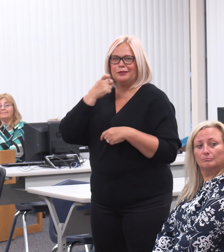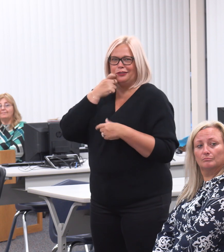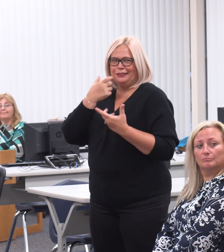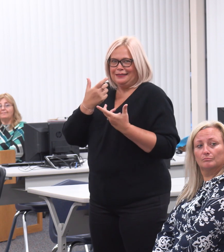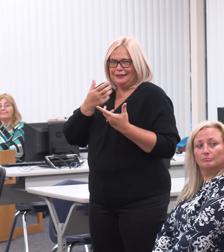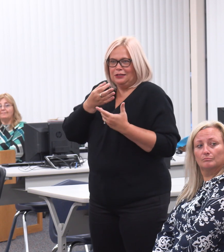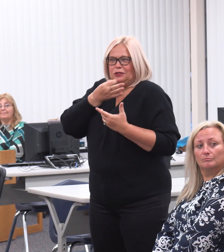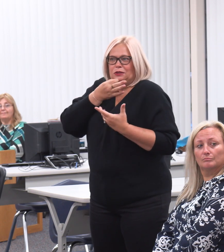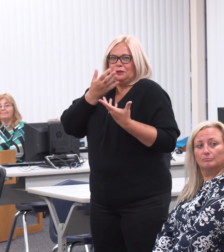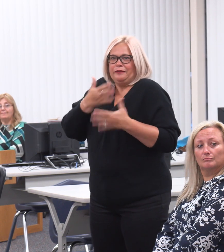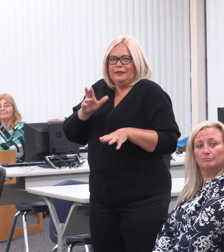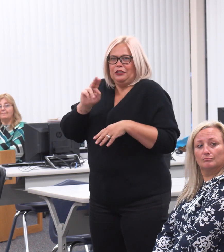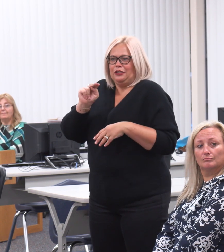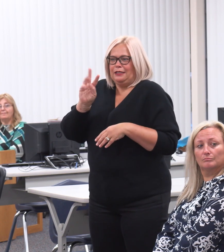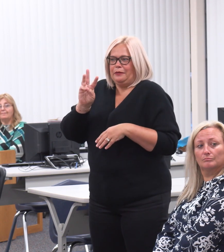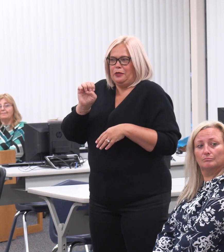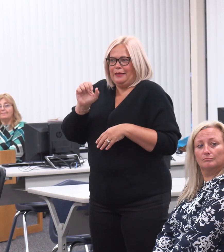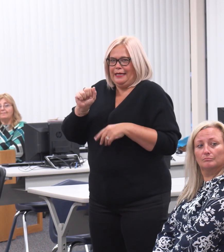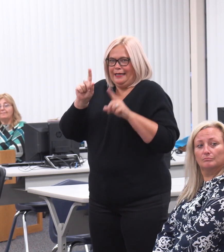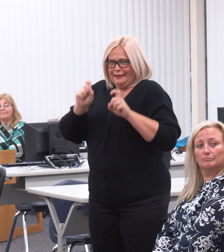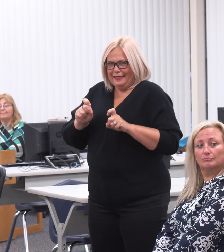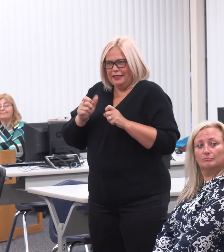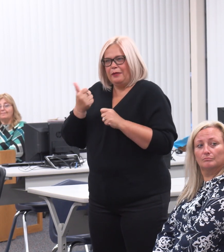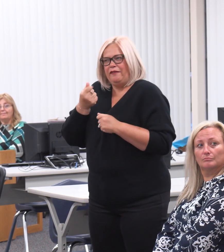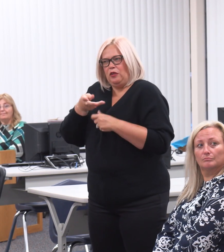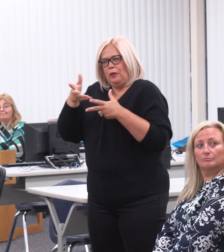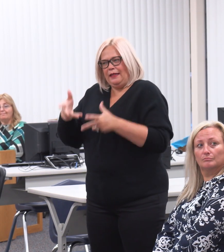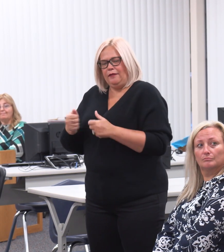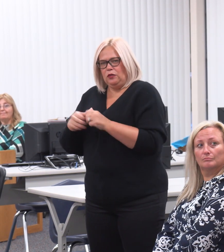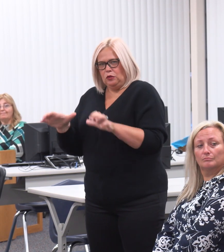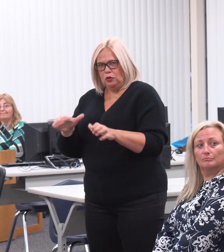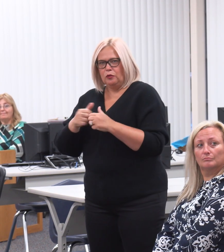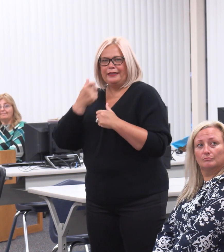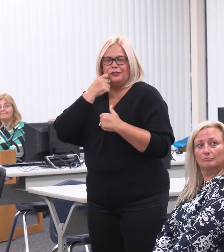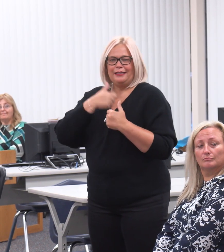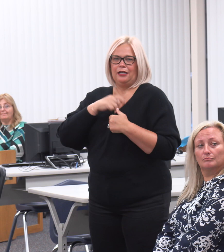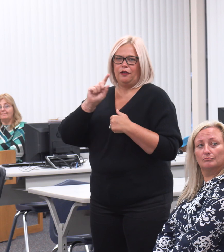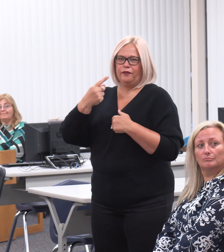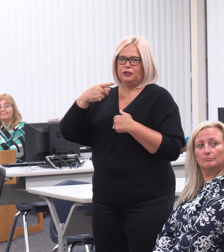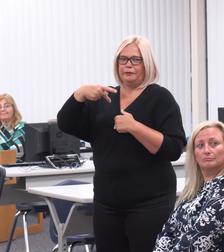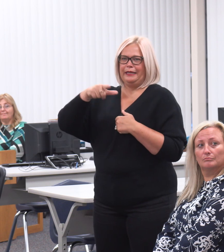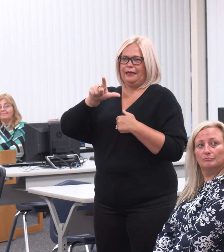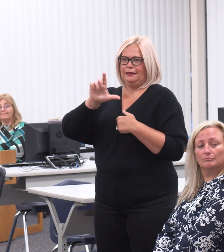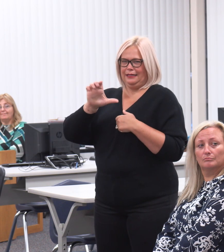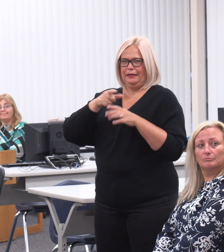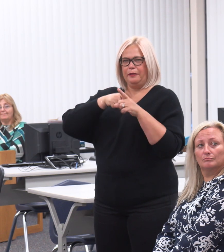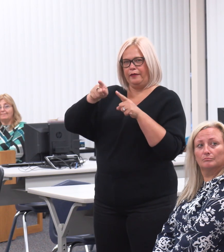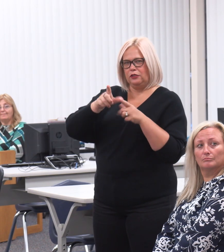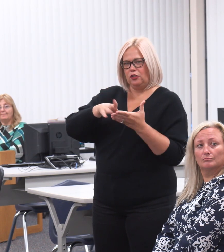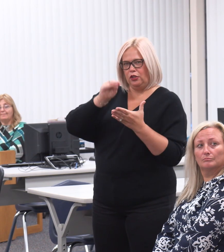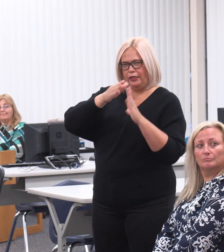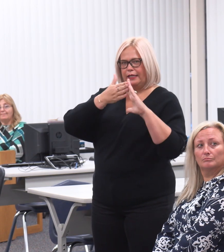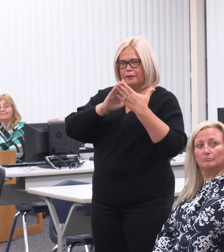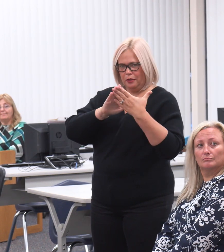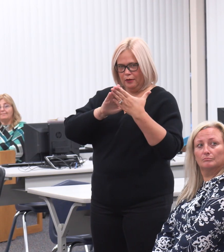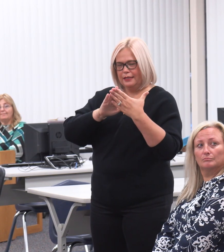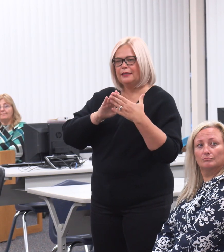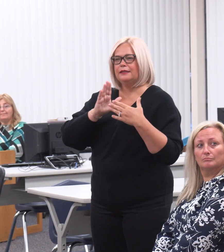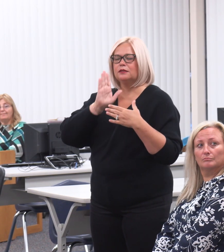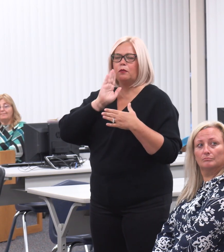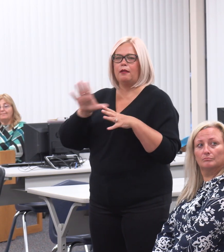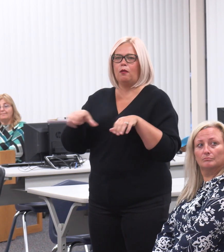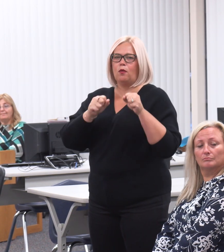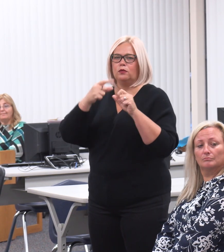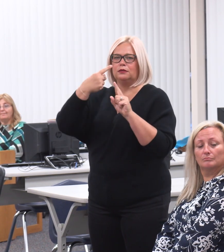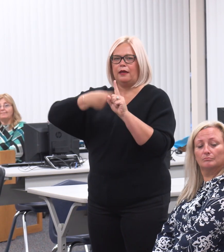Maybe a couple stragglers here and there that we're finishing up. We had our first PLC on Friday, which is our professional learning communities. We're going to have once a month